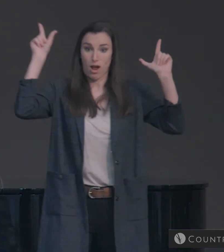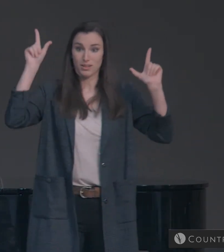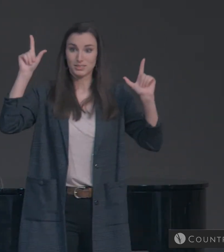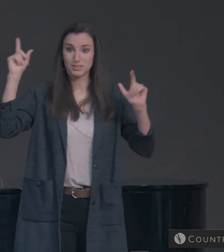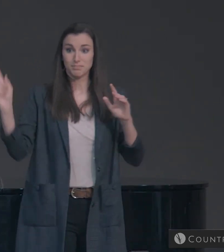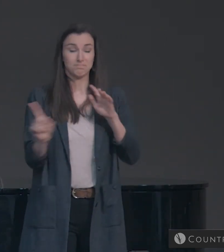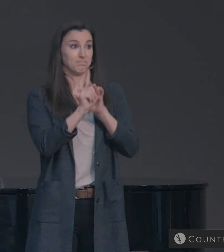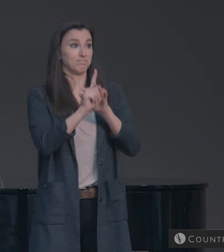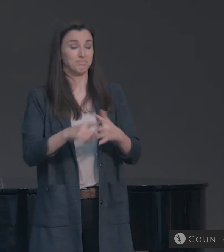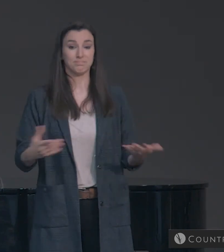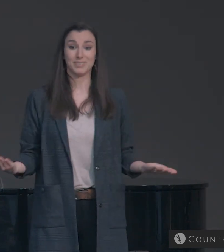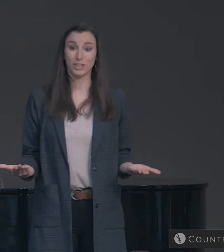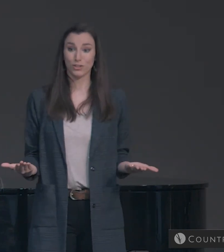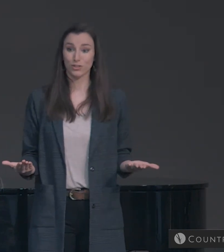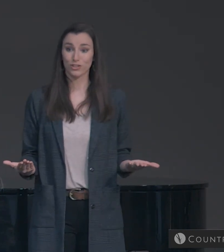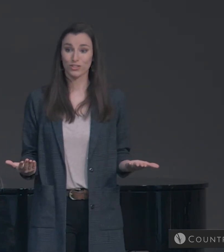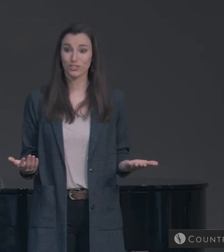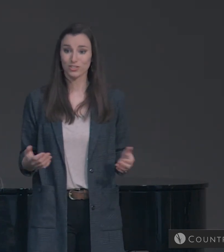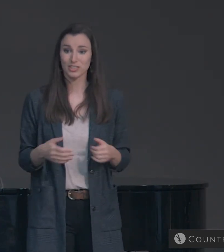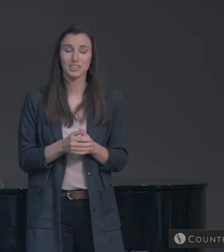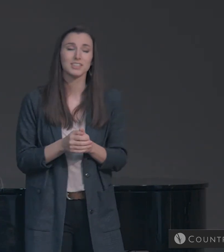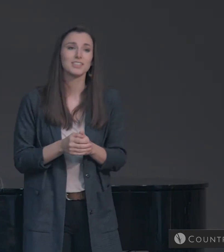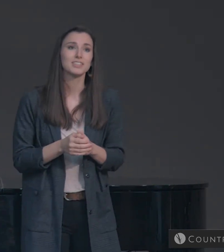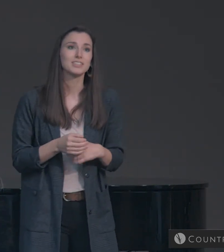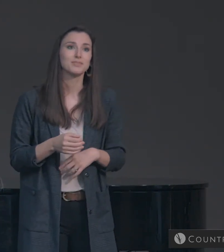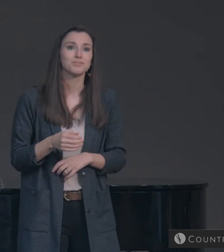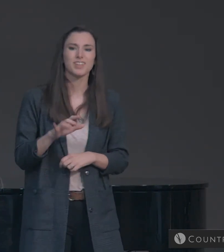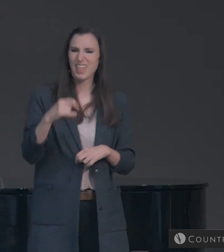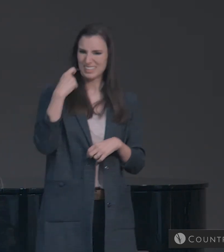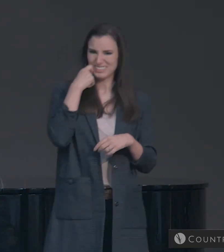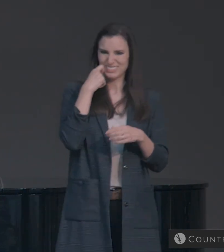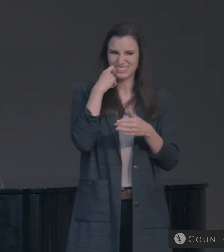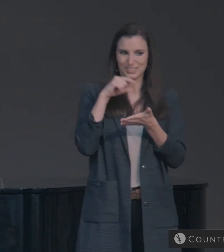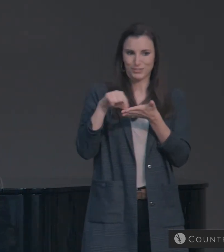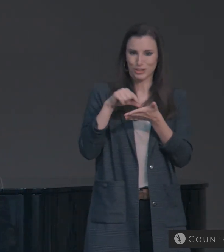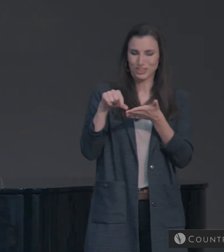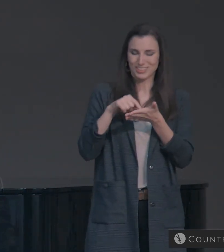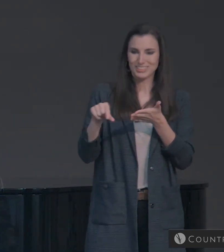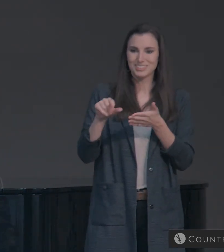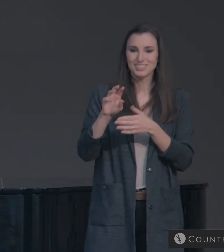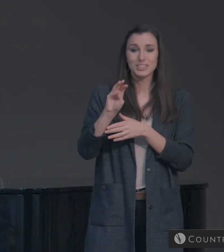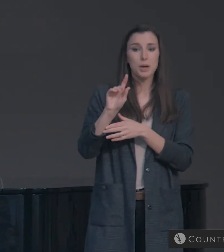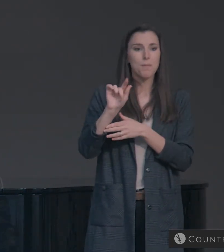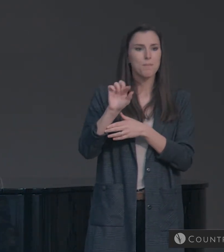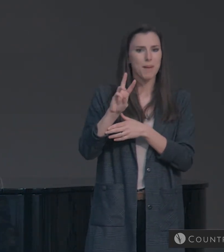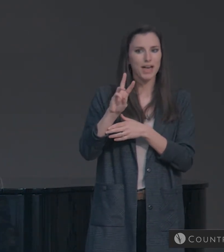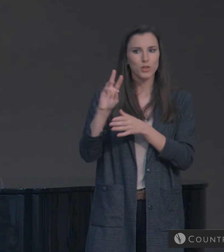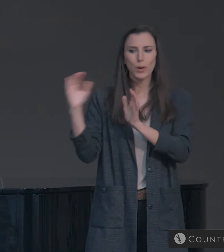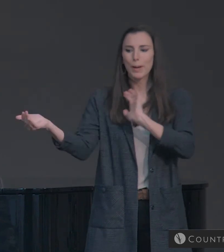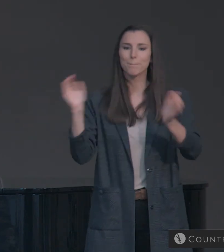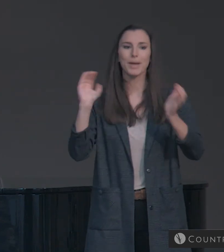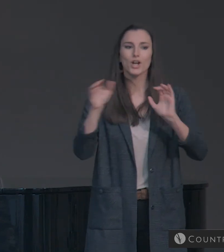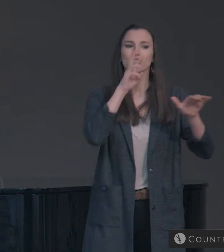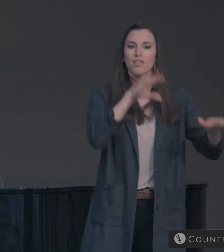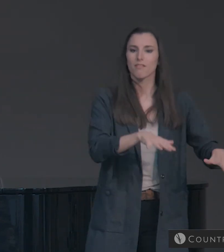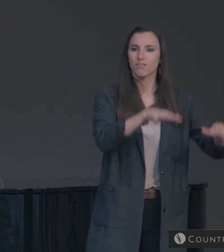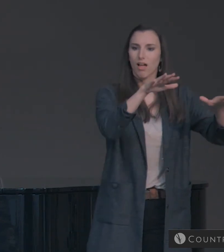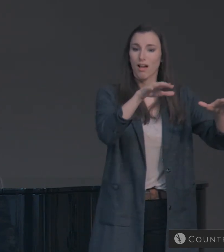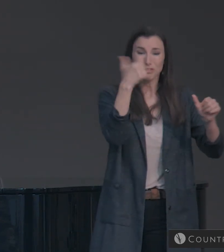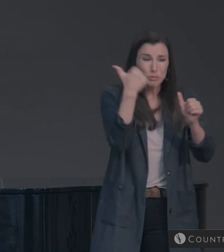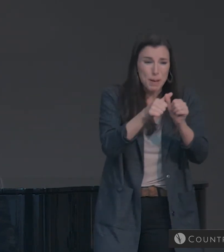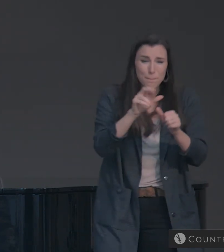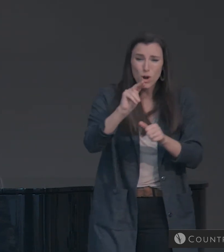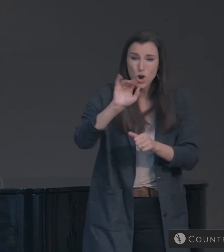And Jesus, in Matthew that we just read, likens it to the arrival of the flood. People thought, no, it was